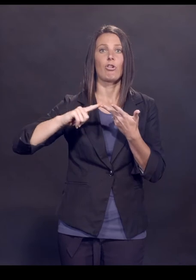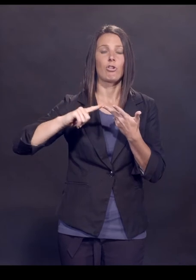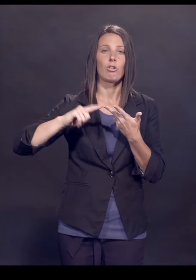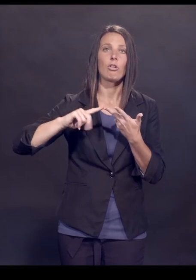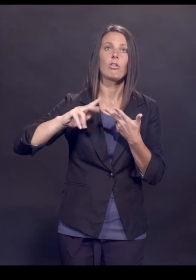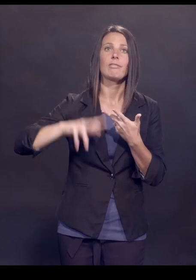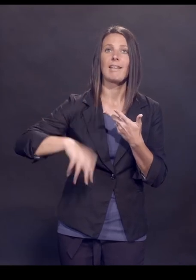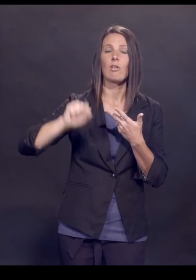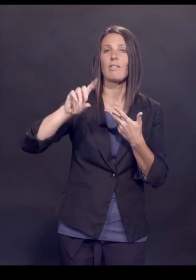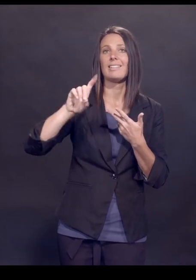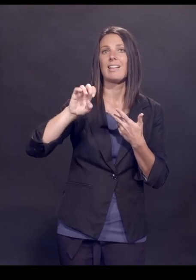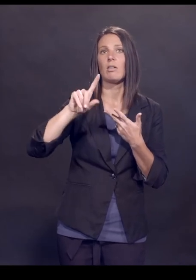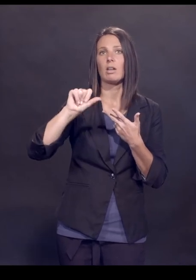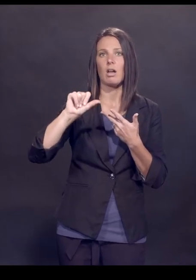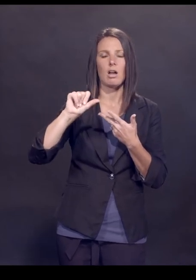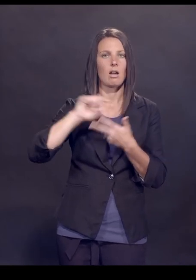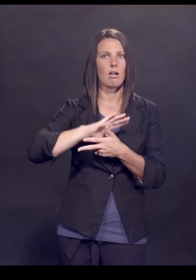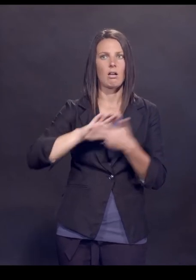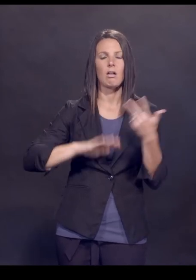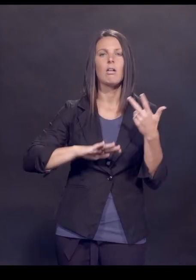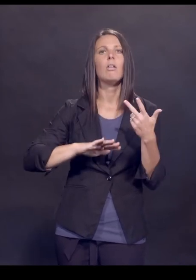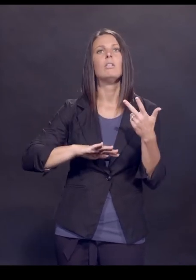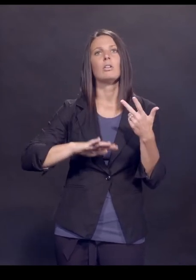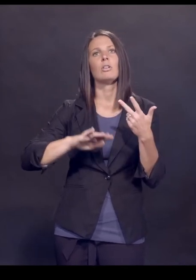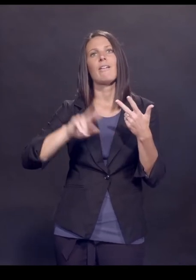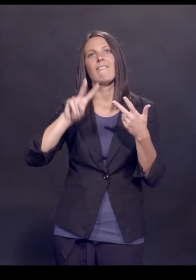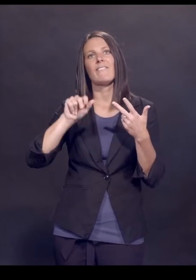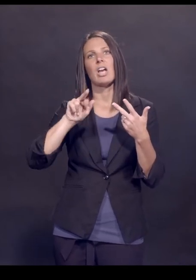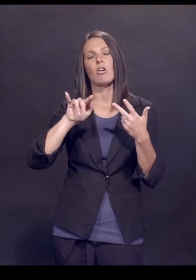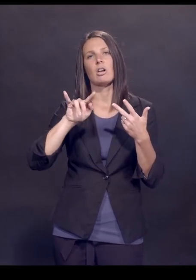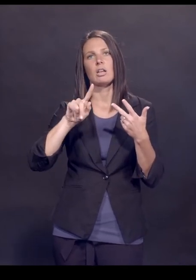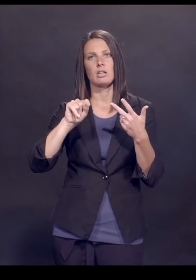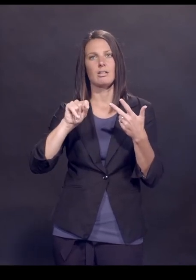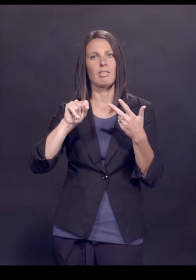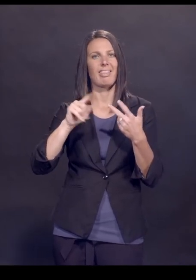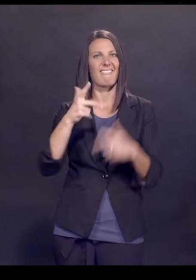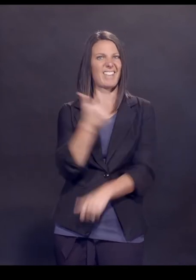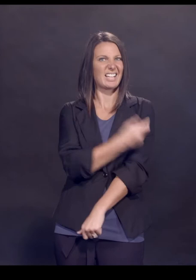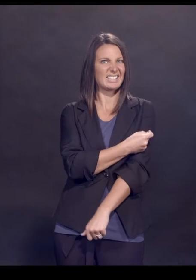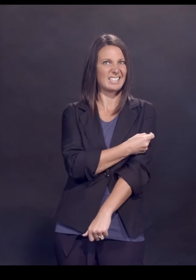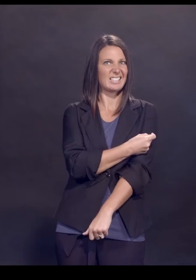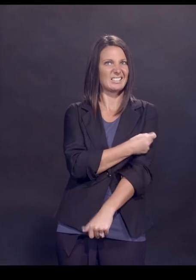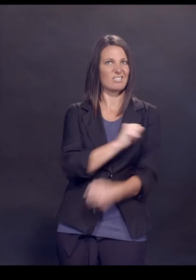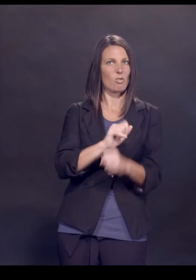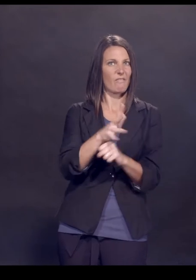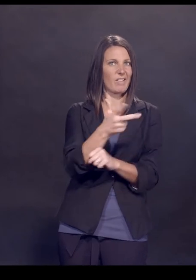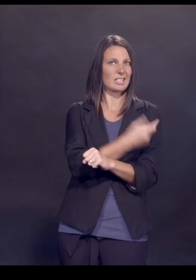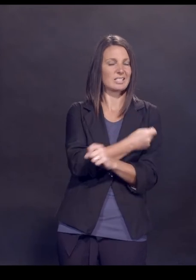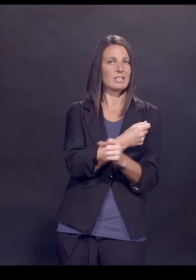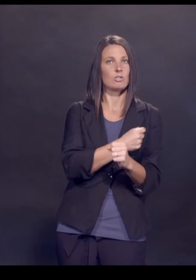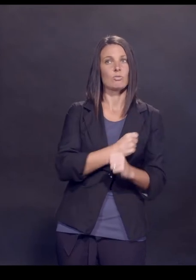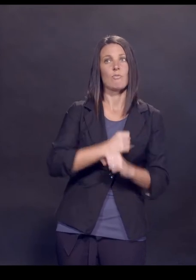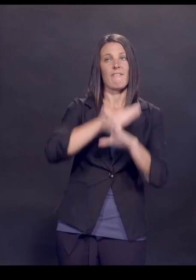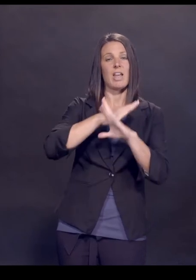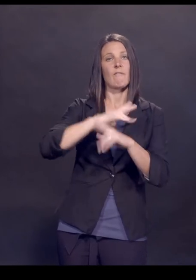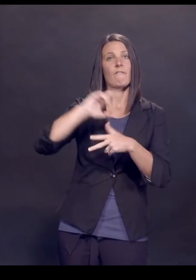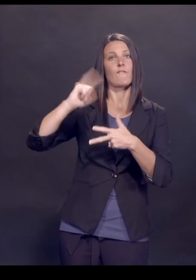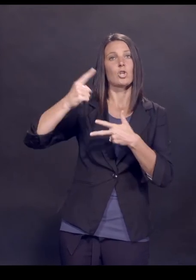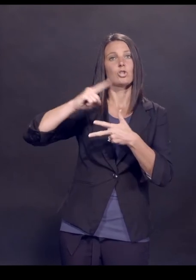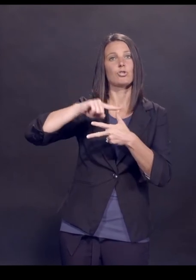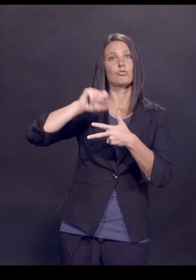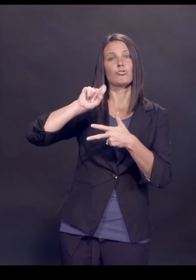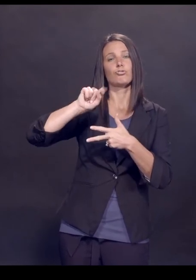that's taken over the Delta variant, in all cases, the vaccine which we have, which we really developed against the first strain,